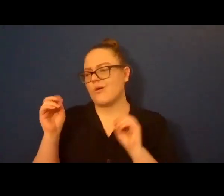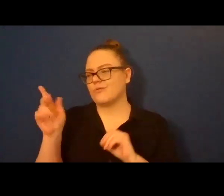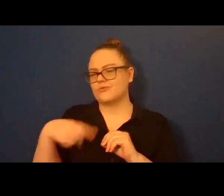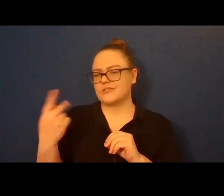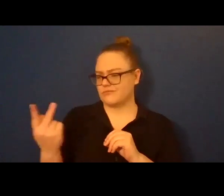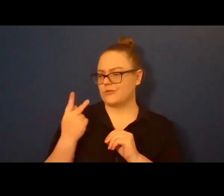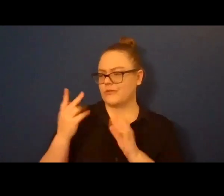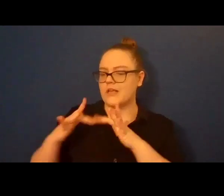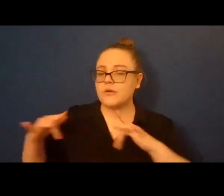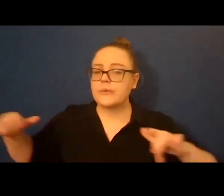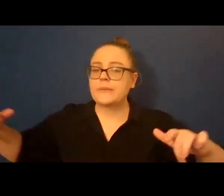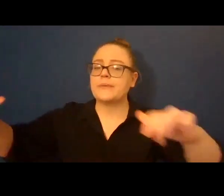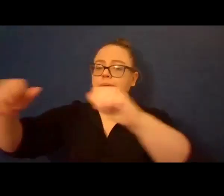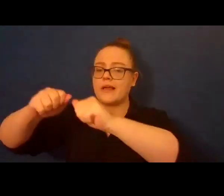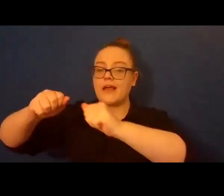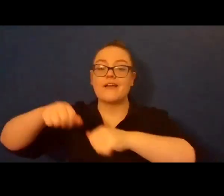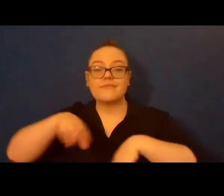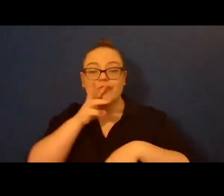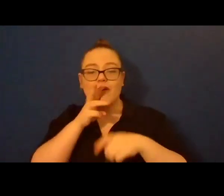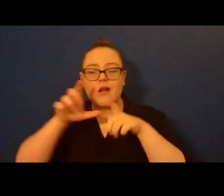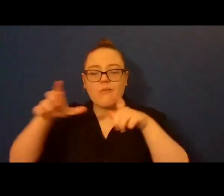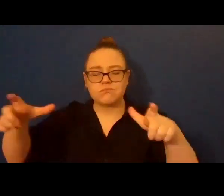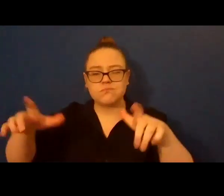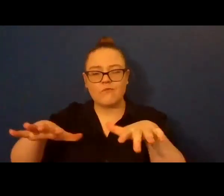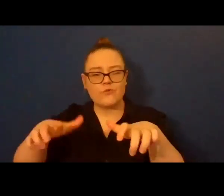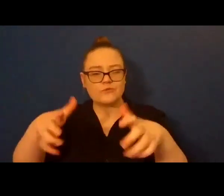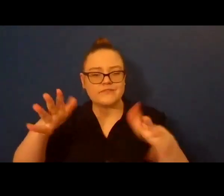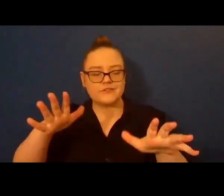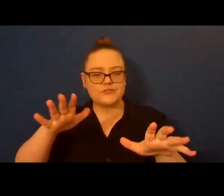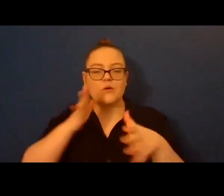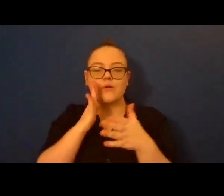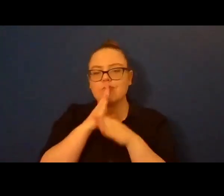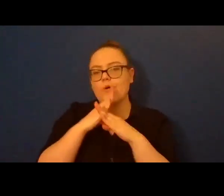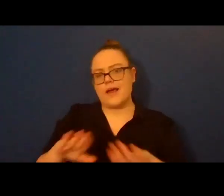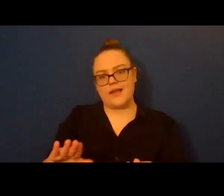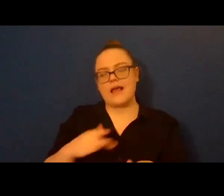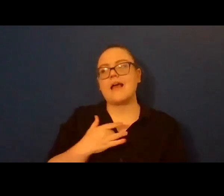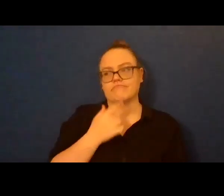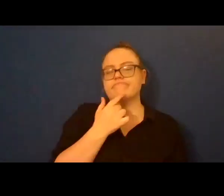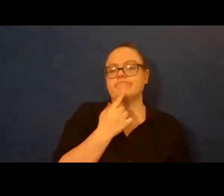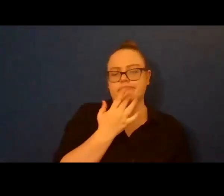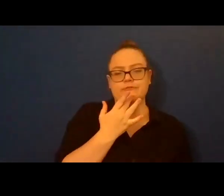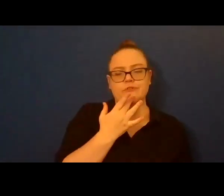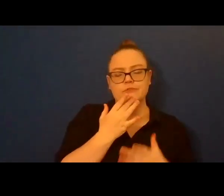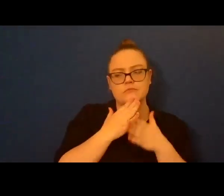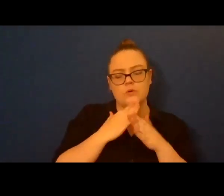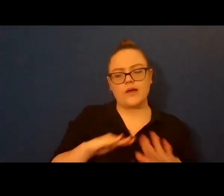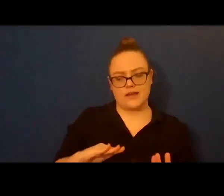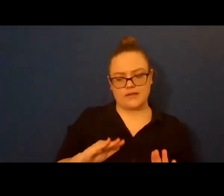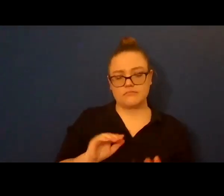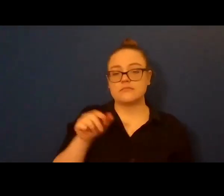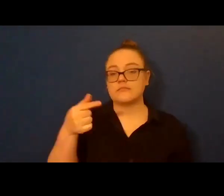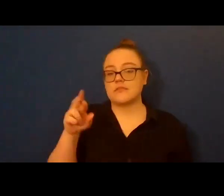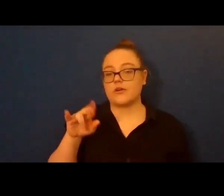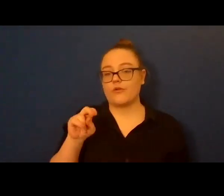frozen into solid hills. It would be quiet, which I preferred. I kept quiet about a lot. Like the Grindr app I downloaded onto my